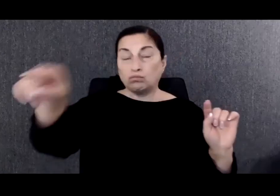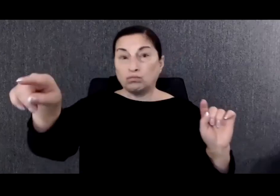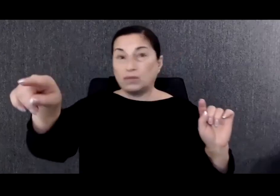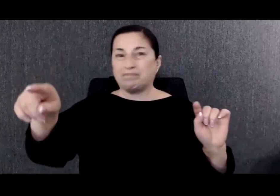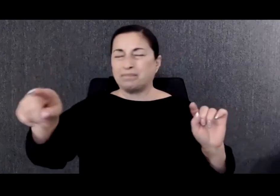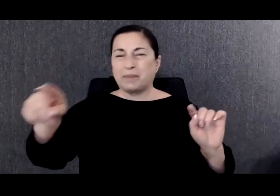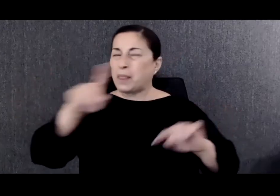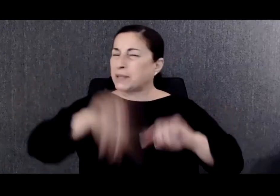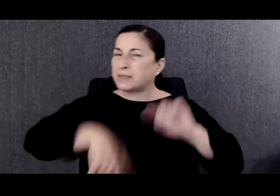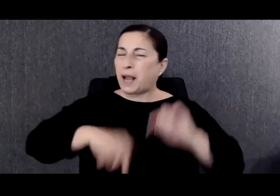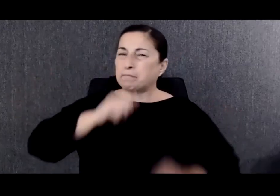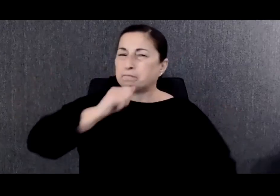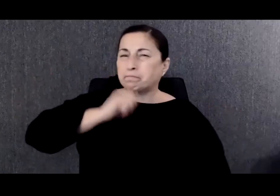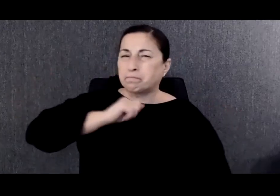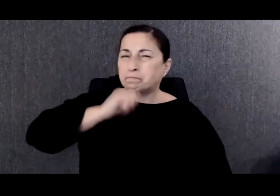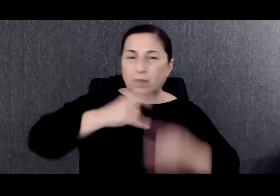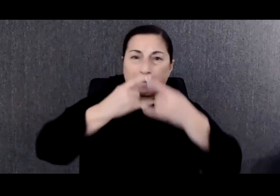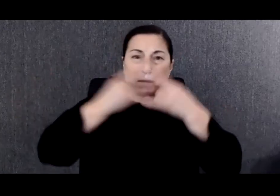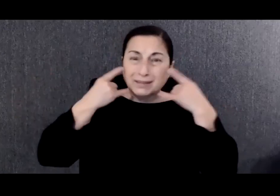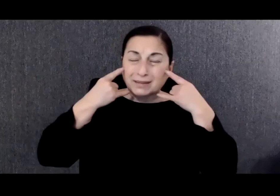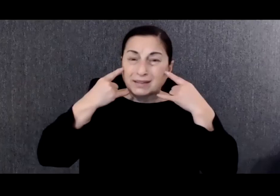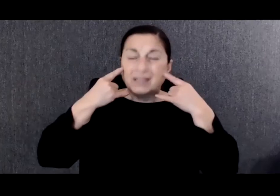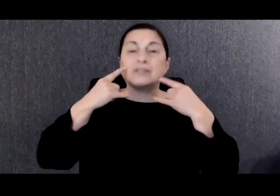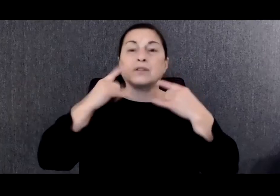to tolerate or wear a mask.